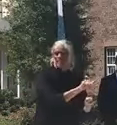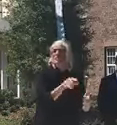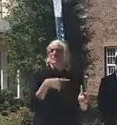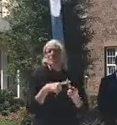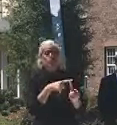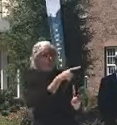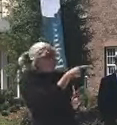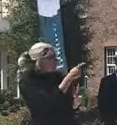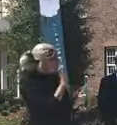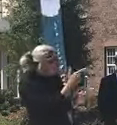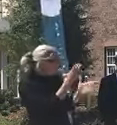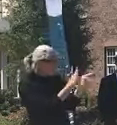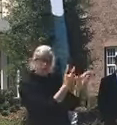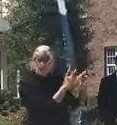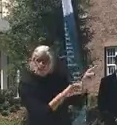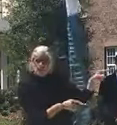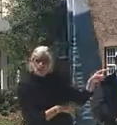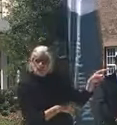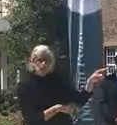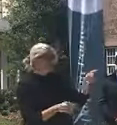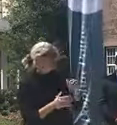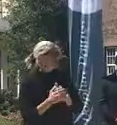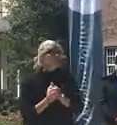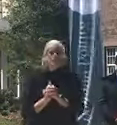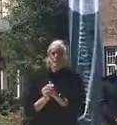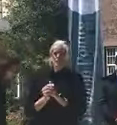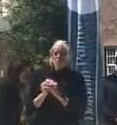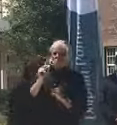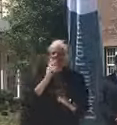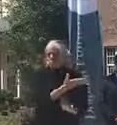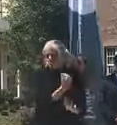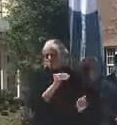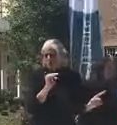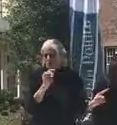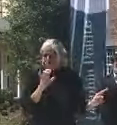Are you going to say some stuff, too? Okay. Well, let's you. Then do it. Okay, Mary.